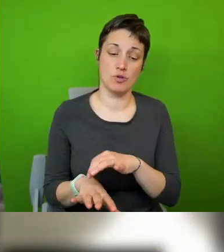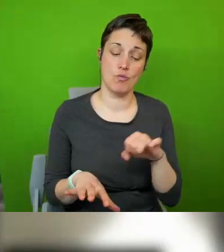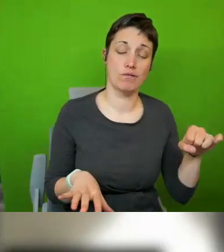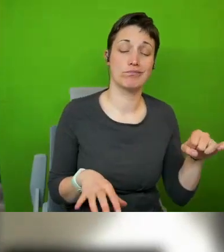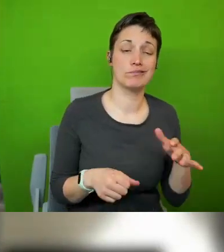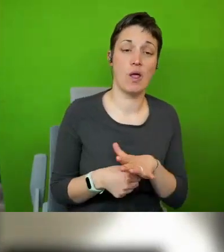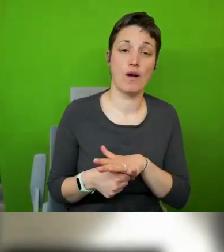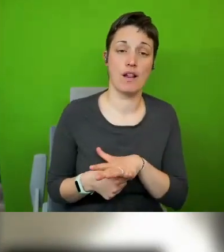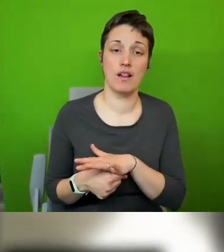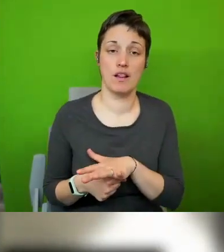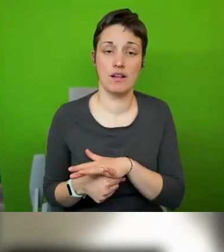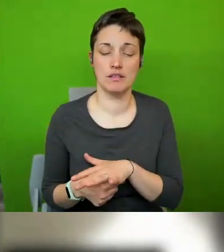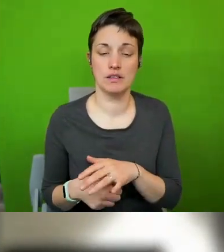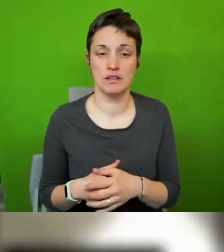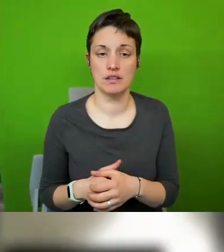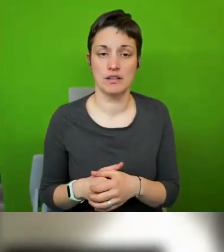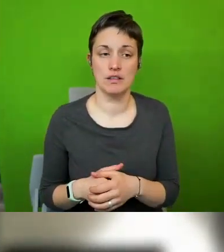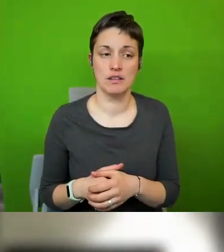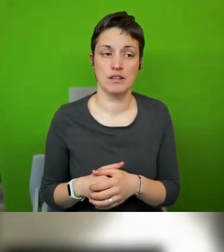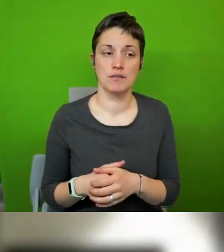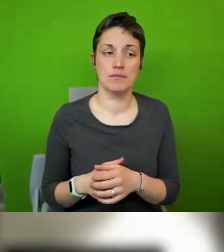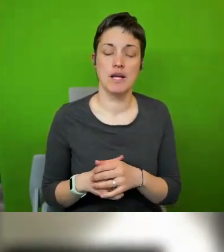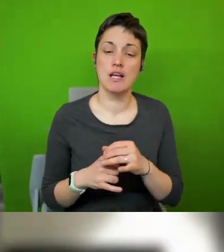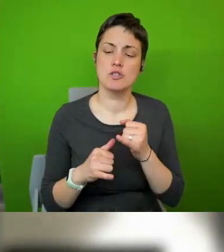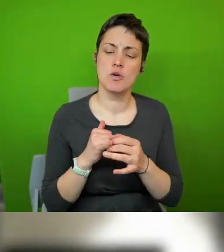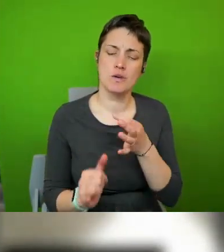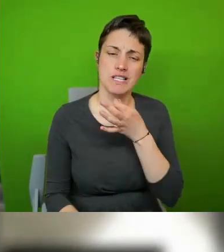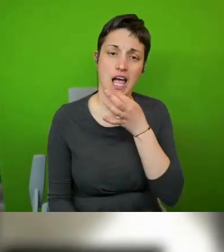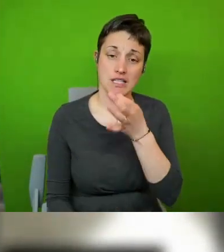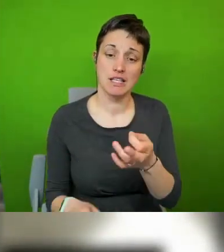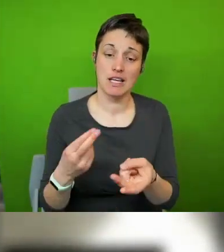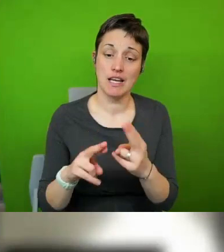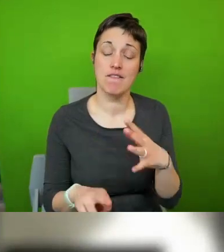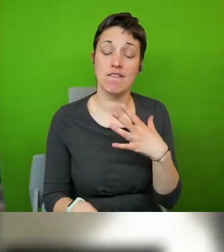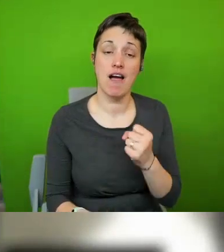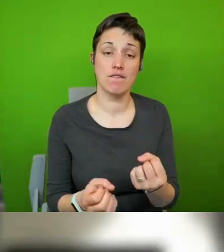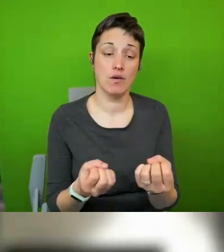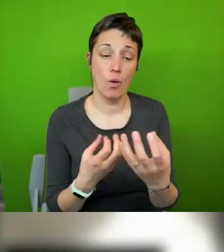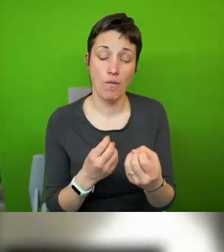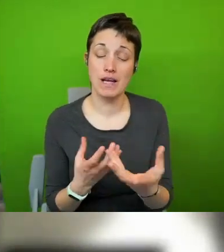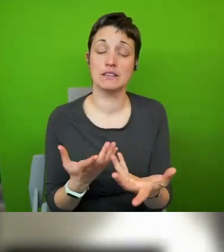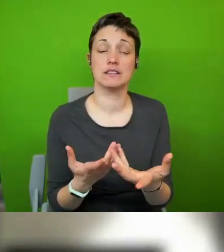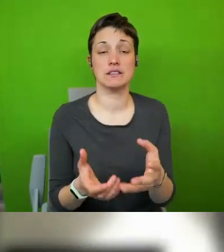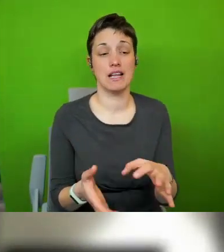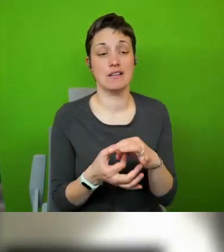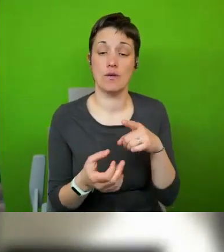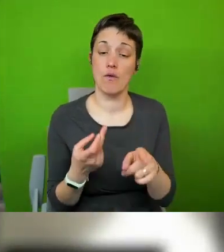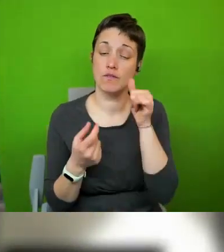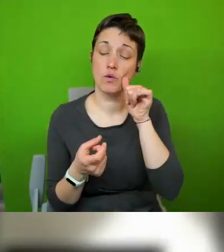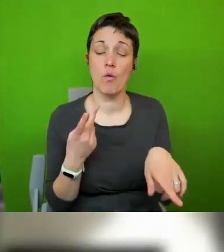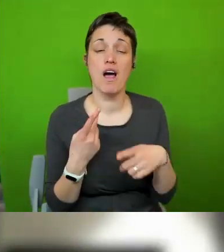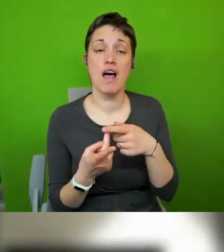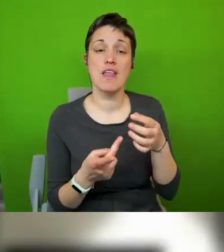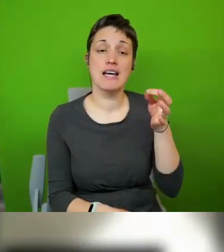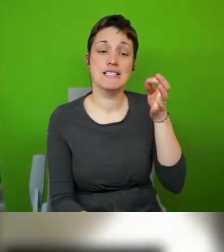um and she was asking if you have any comments on that or know of other cities that are